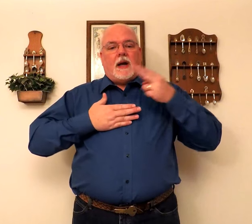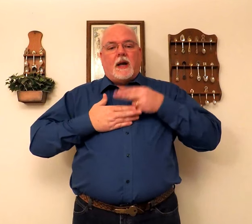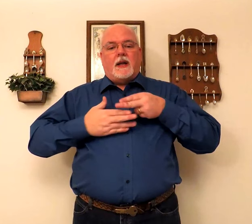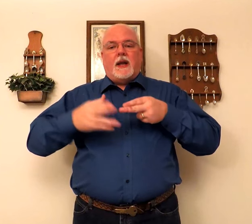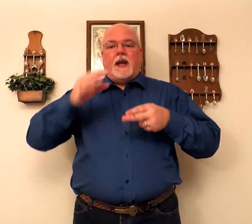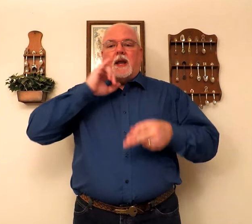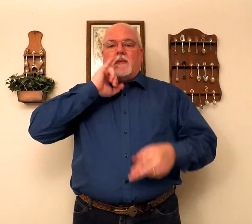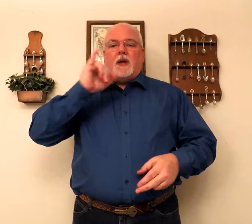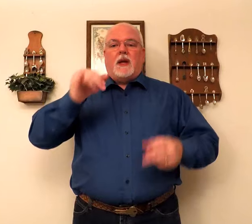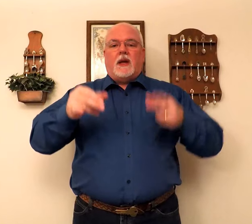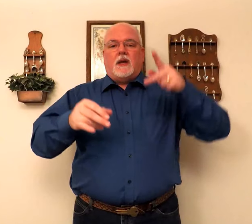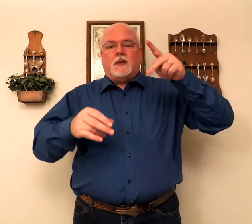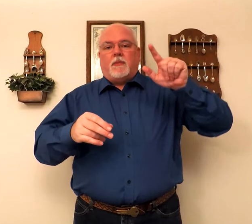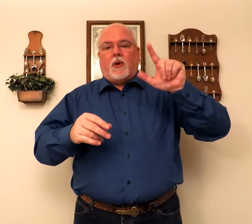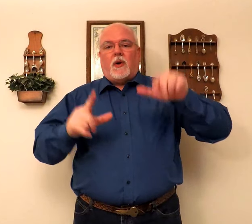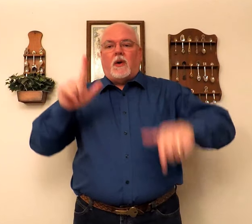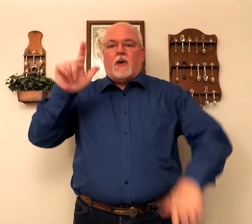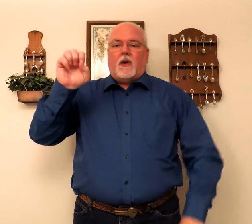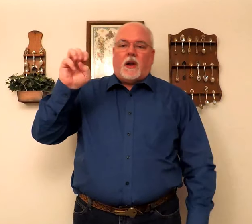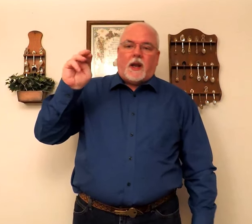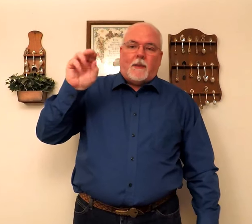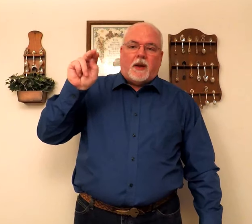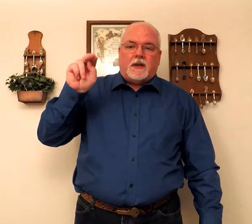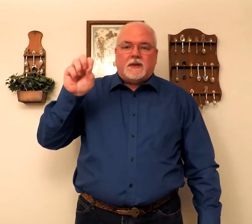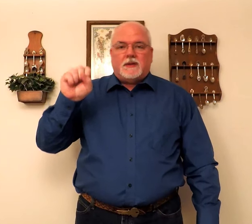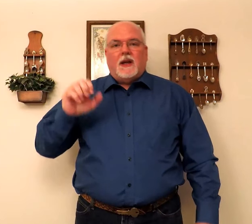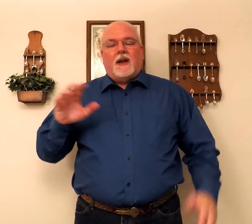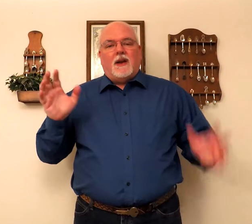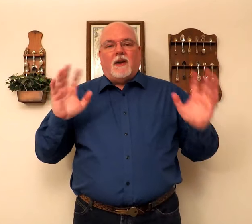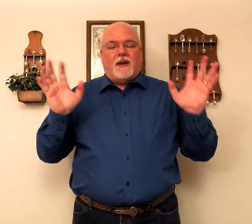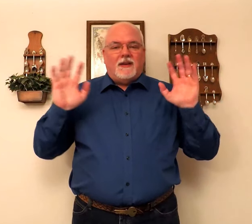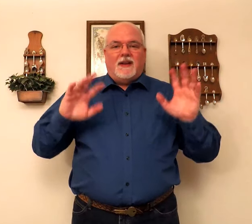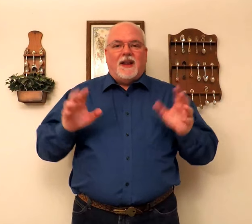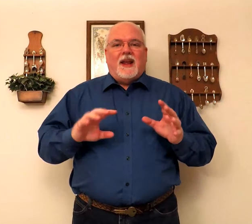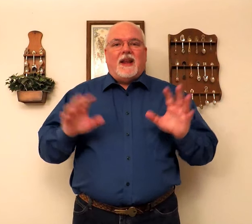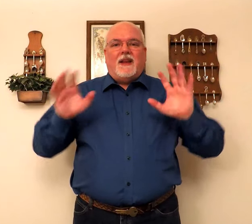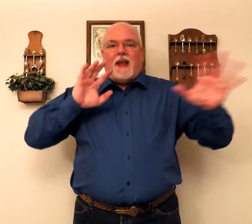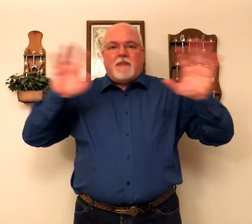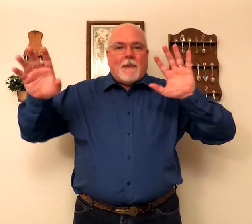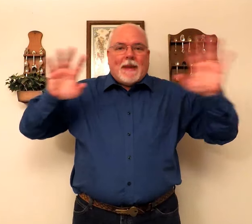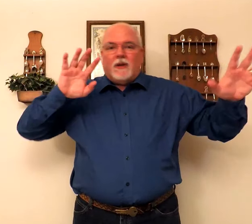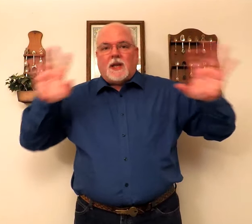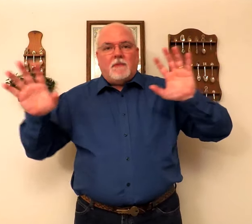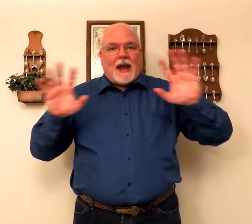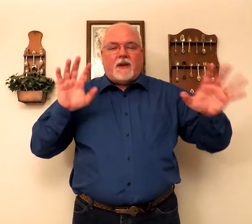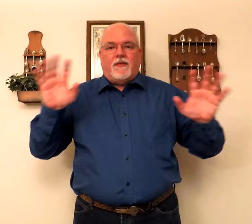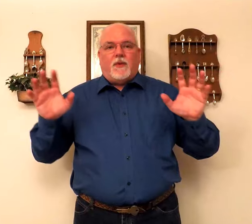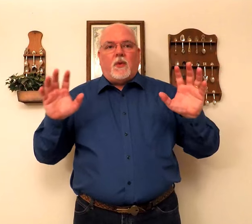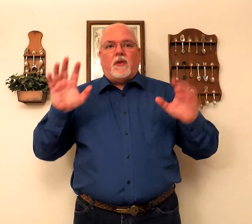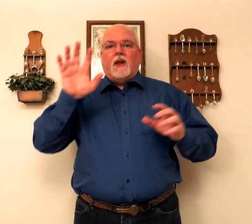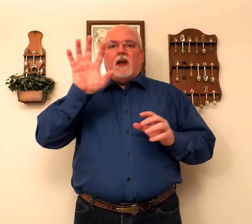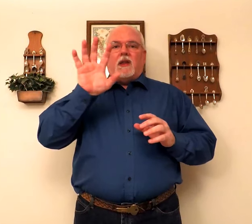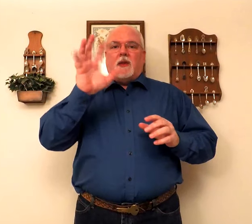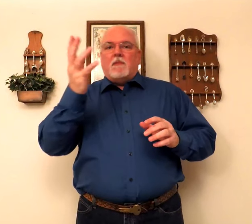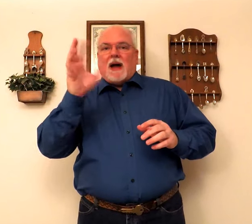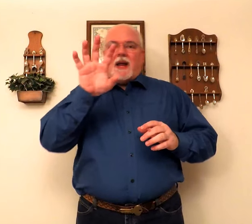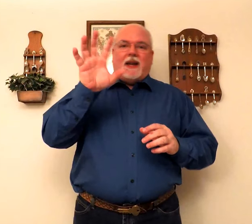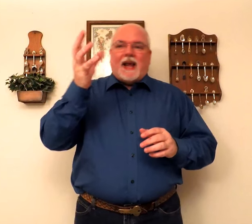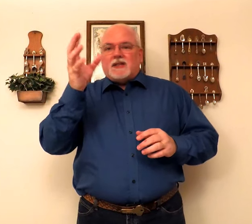my name is Paul Lemon. You know, that, that bouncing back and forth, the mind has